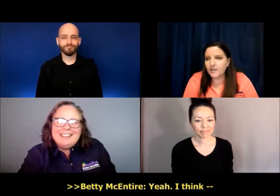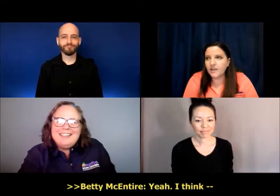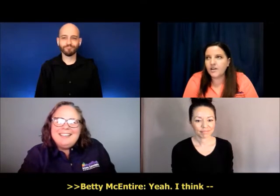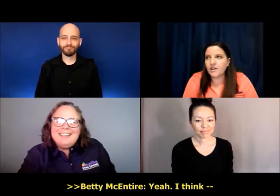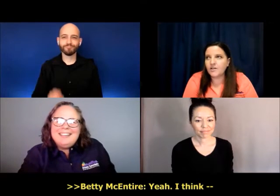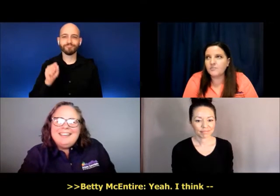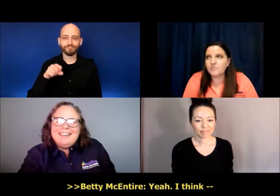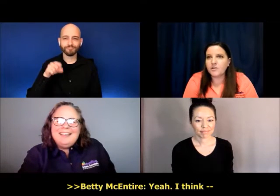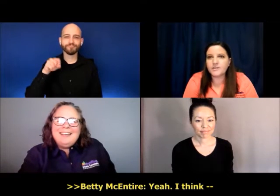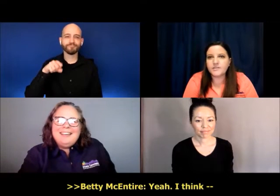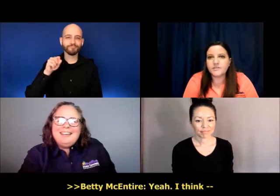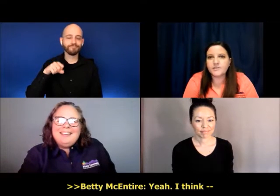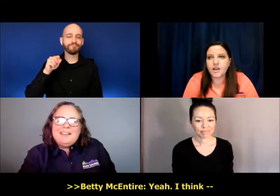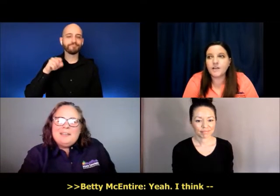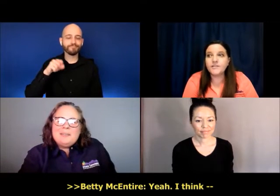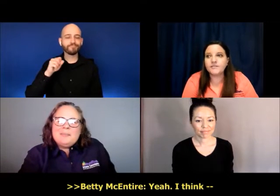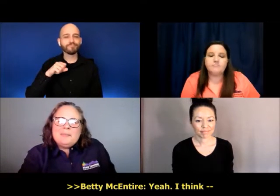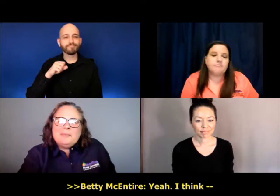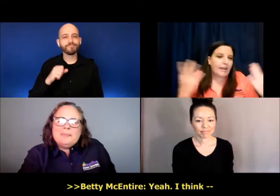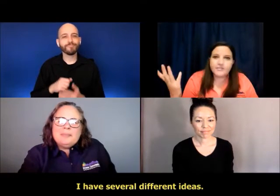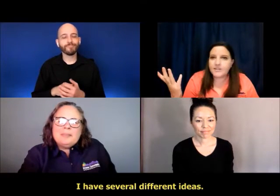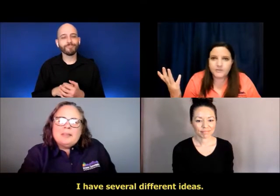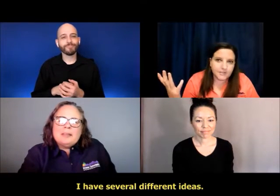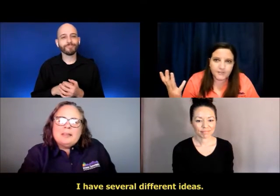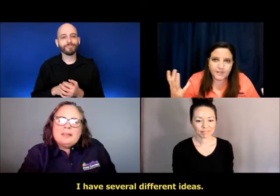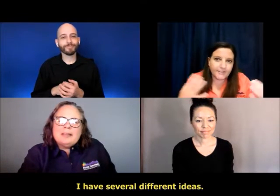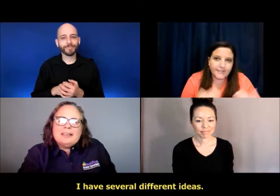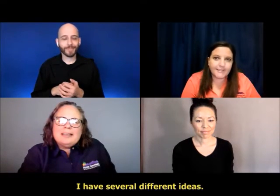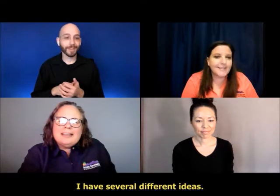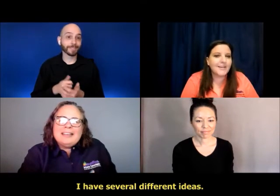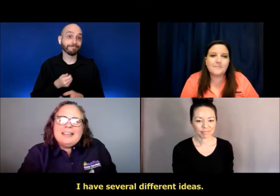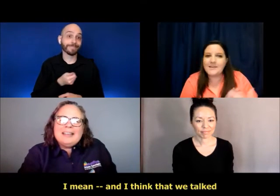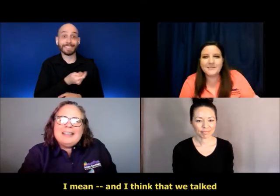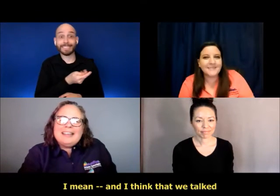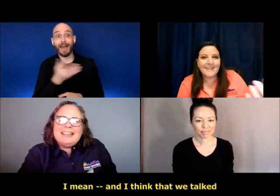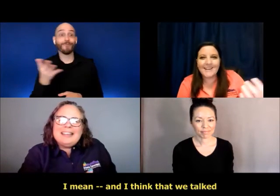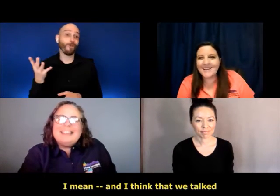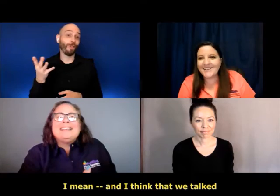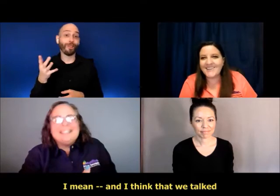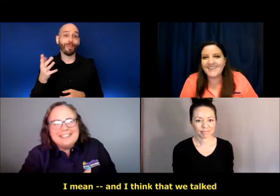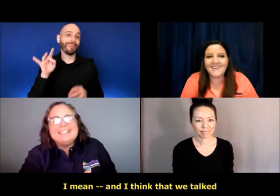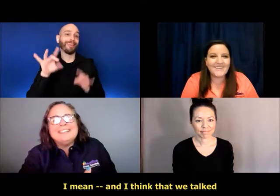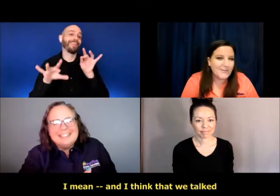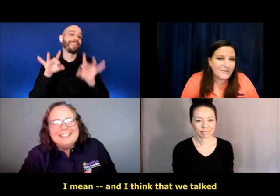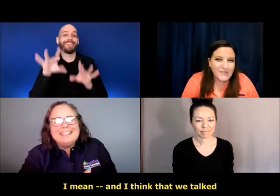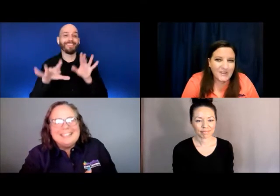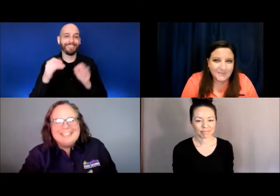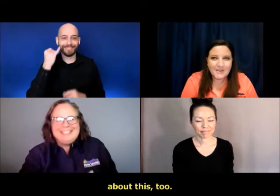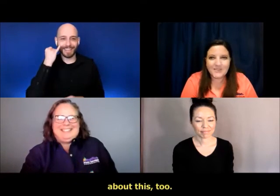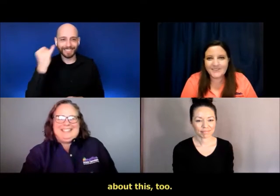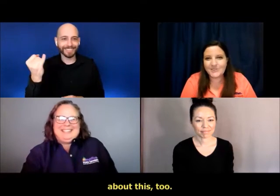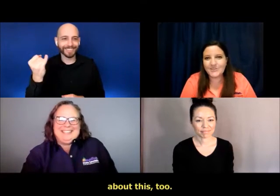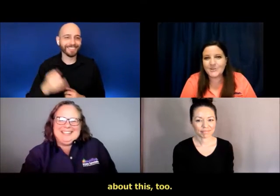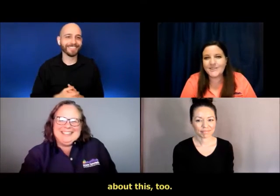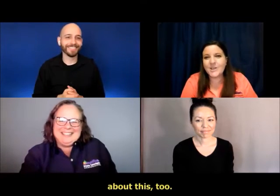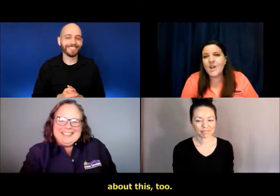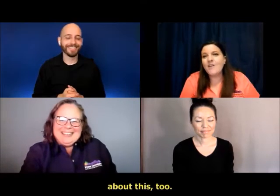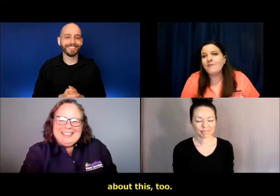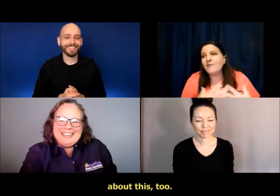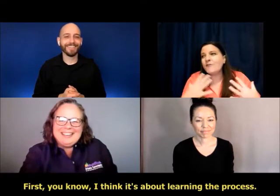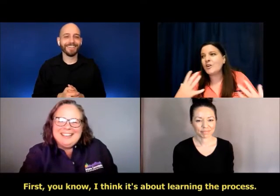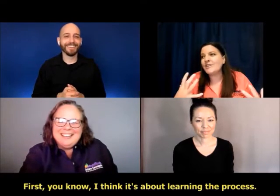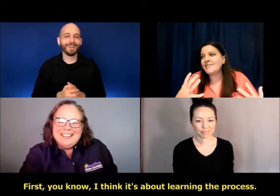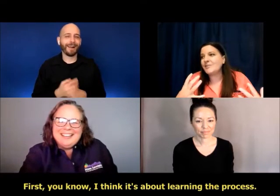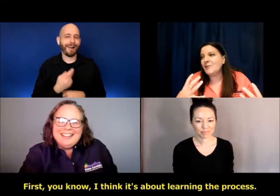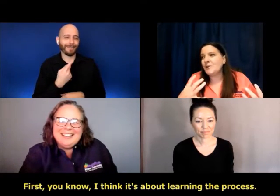um, there are, I have several different ideas. I mean, and I think that, you know, we've talked about this too, is